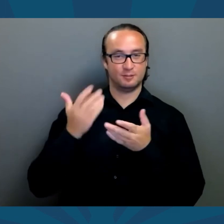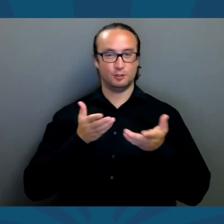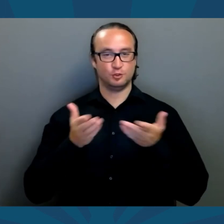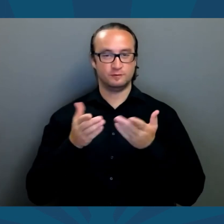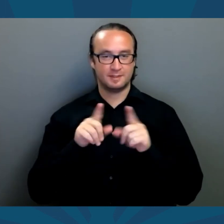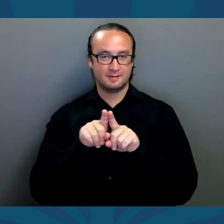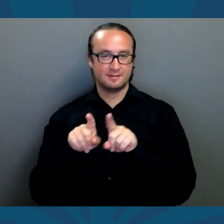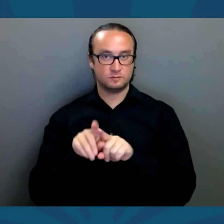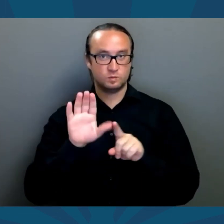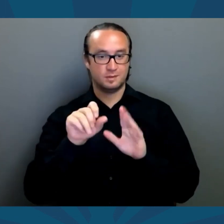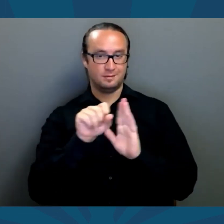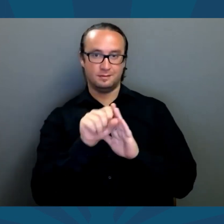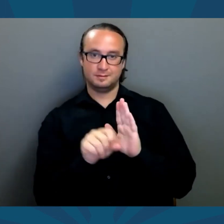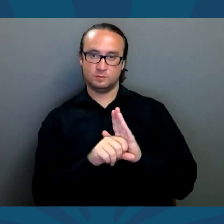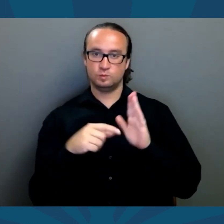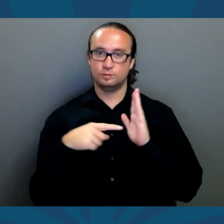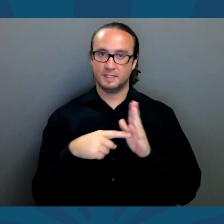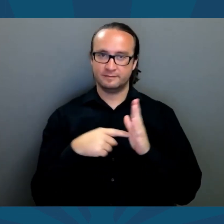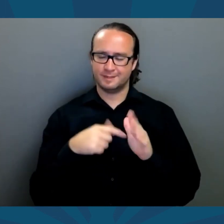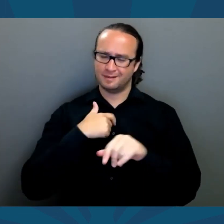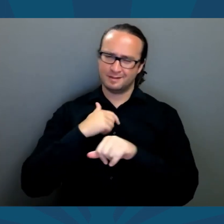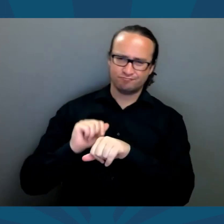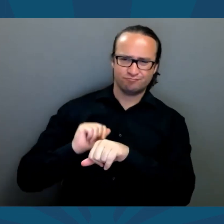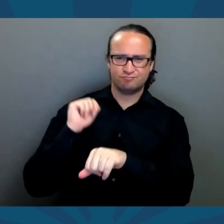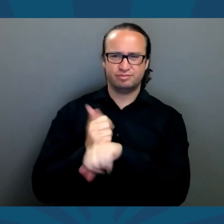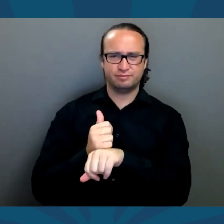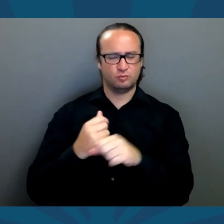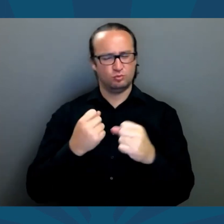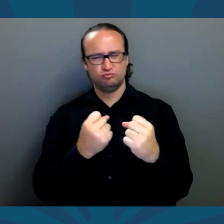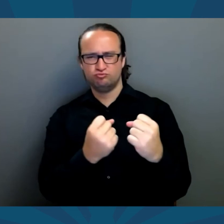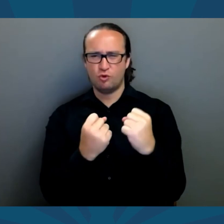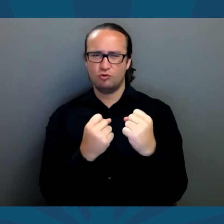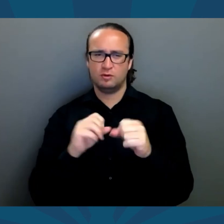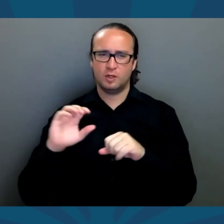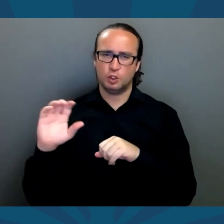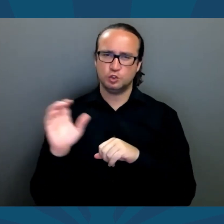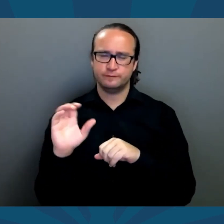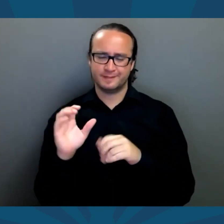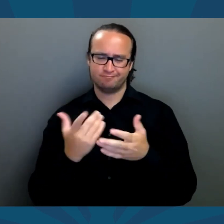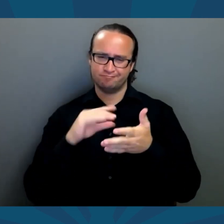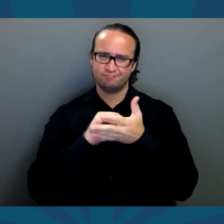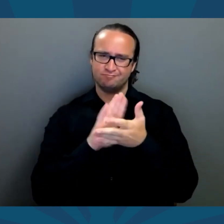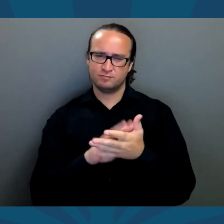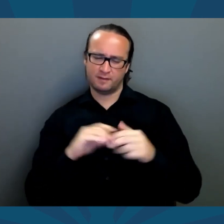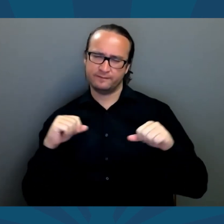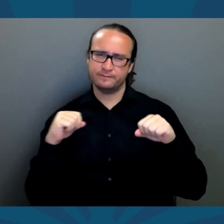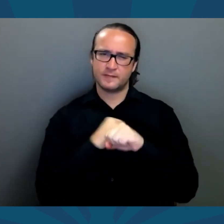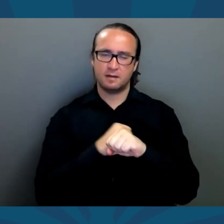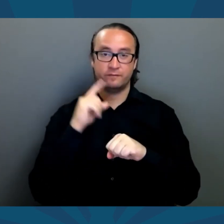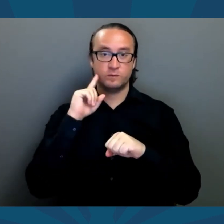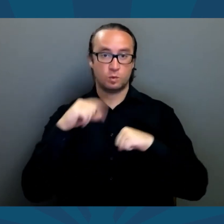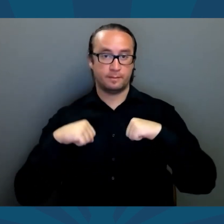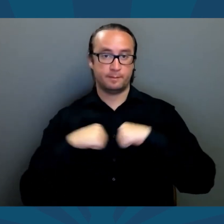When I last served as your state representative, I established a strong conservative record